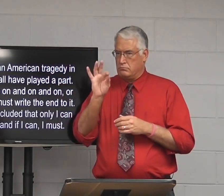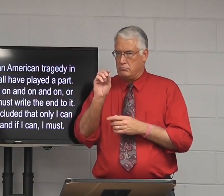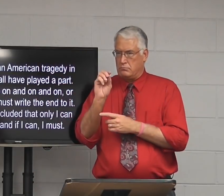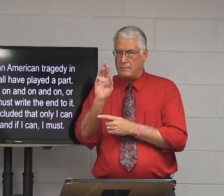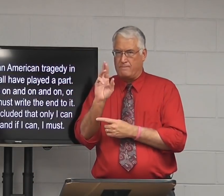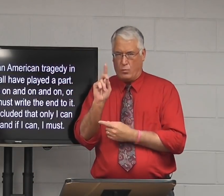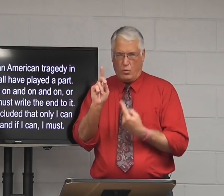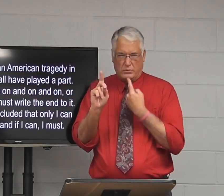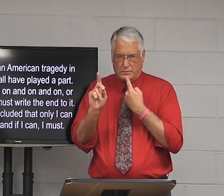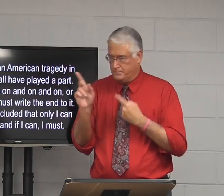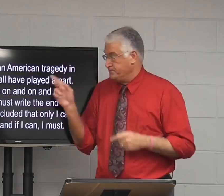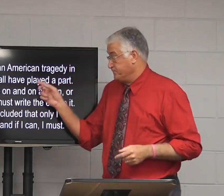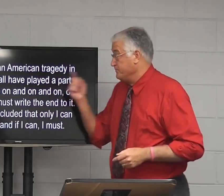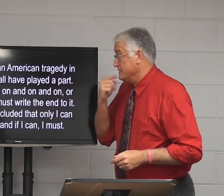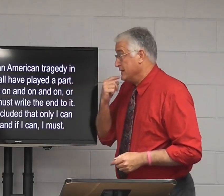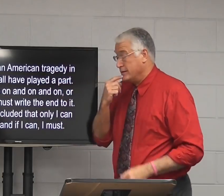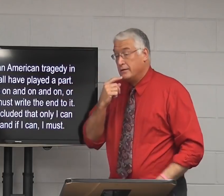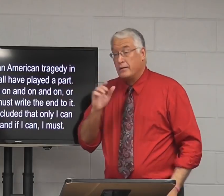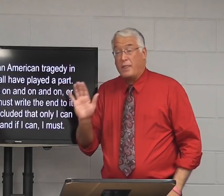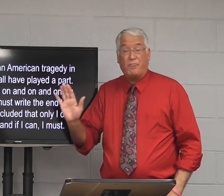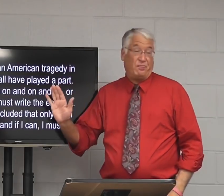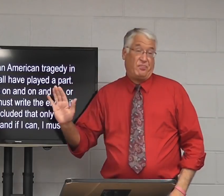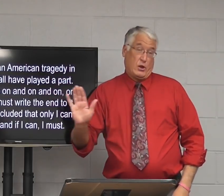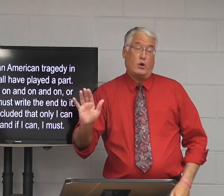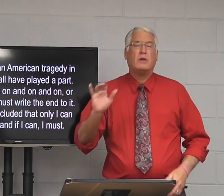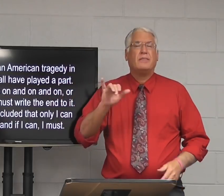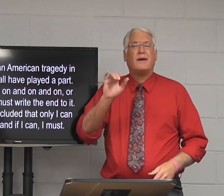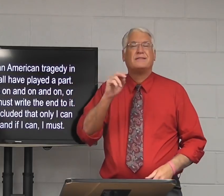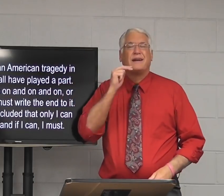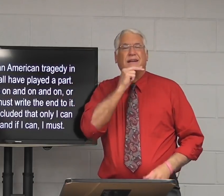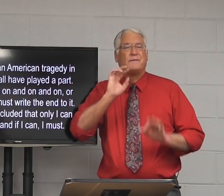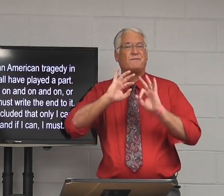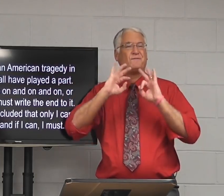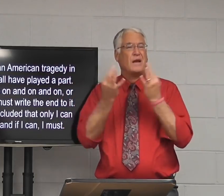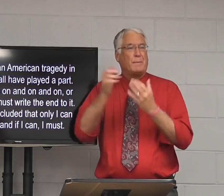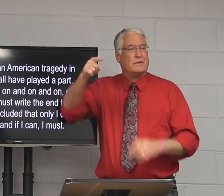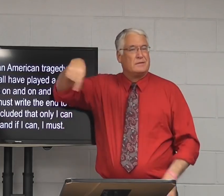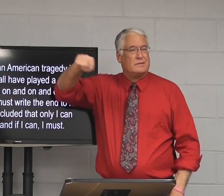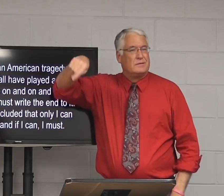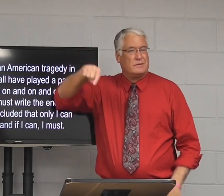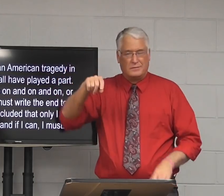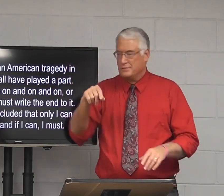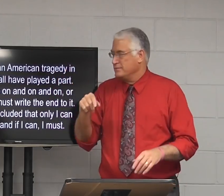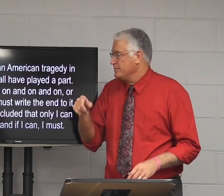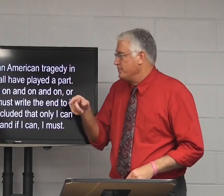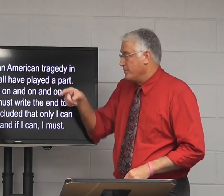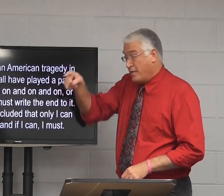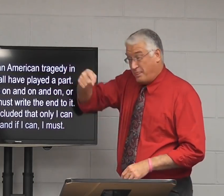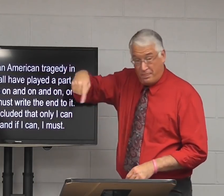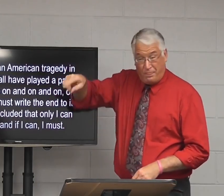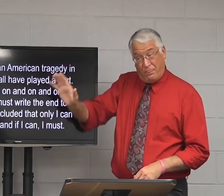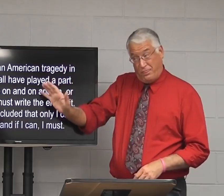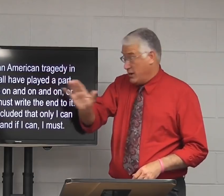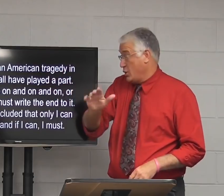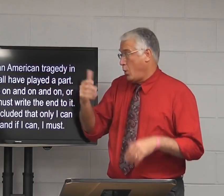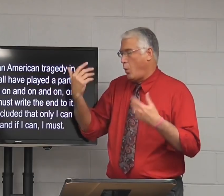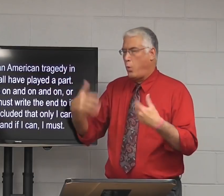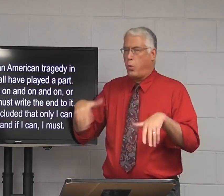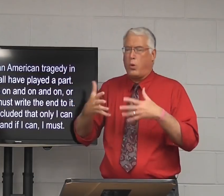So, for, this is what he said. He says, there's, talking about Nixon's family, is